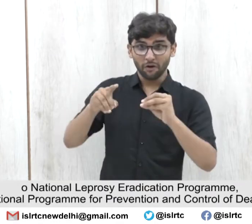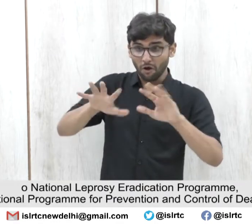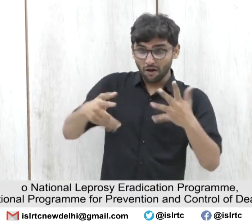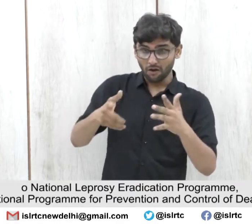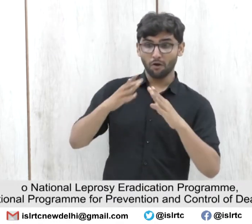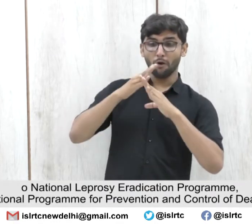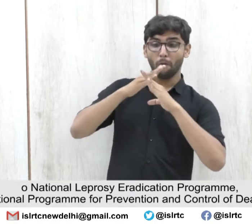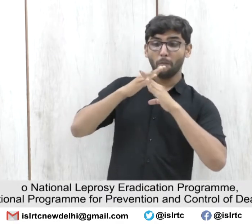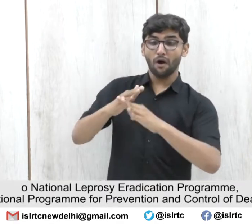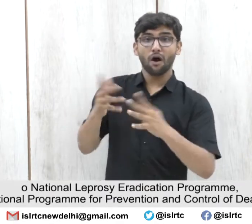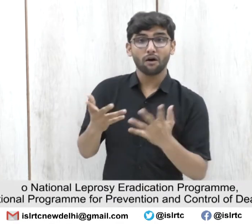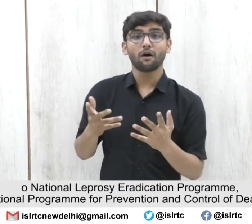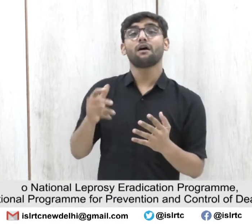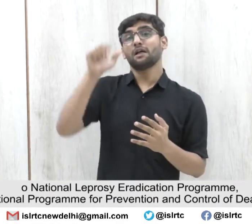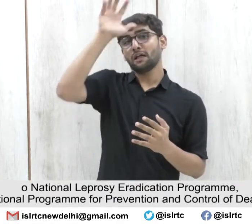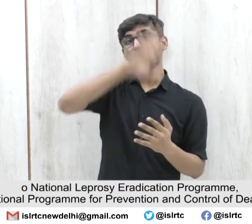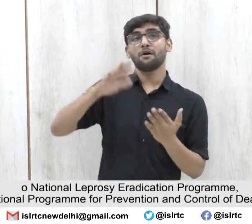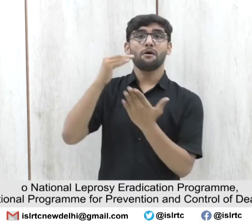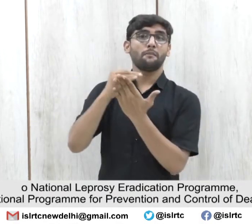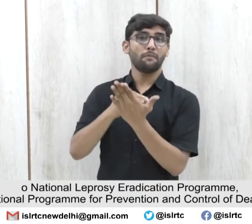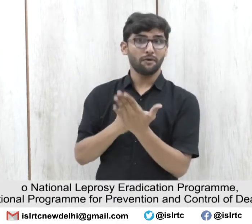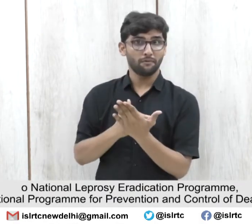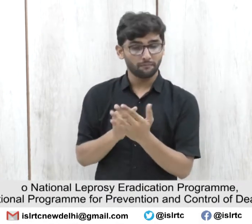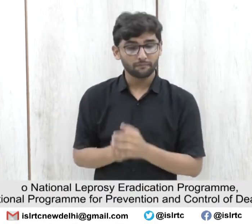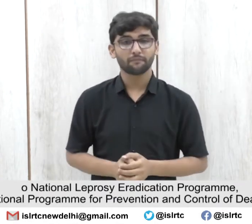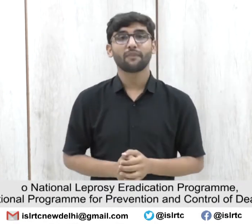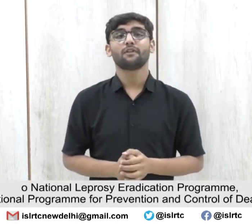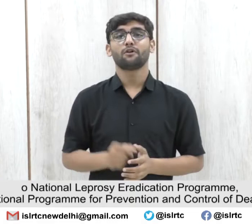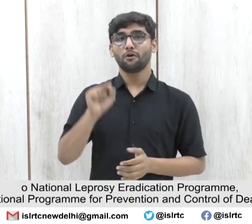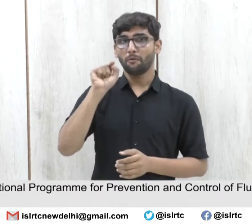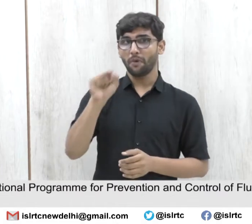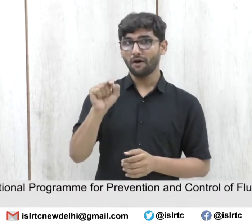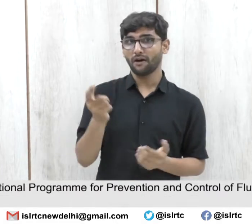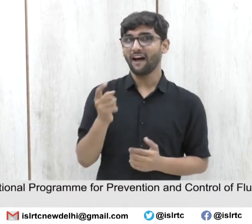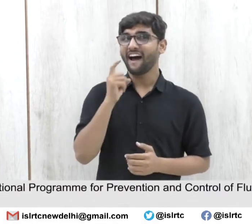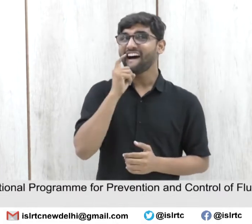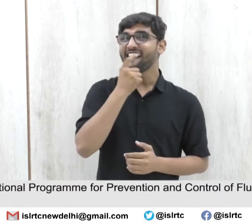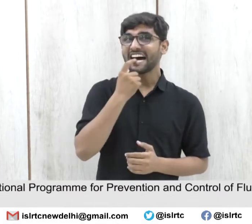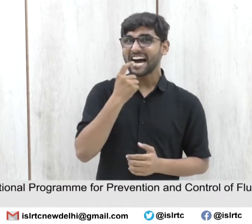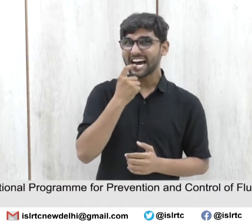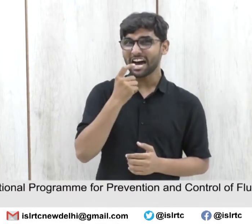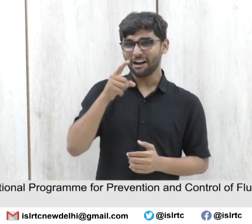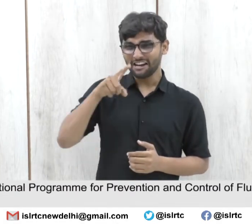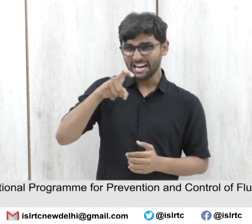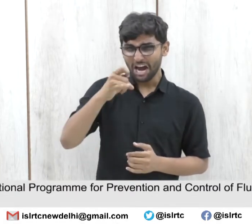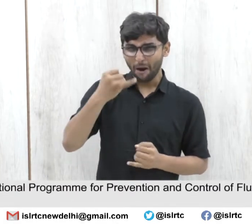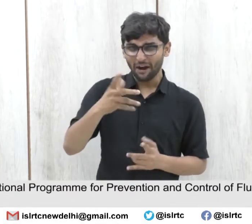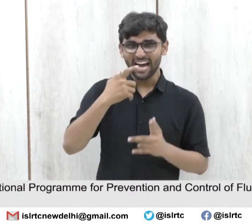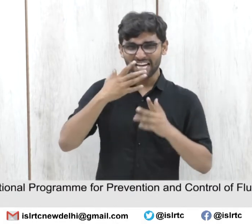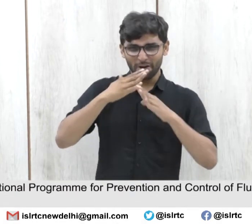and Control of Deafness 7.1 Program for Prevention